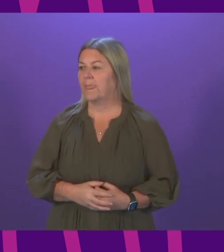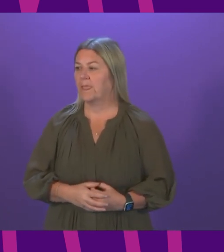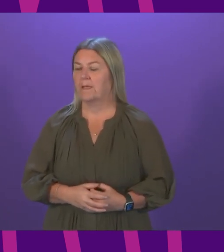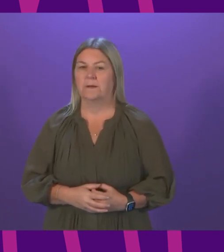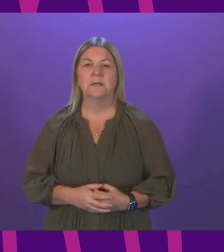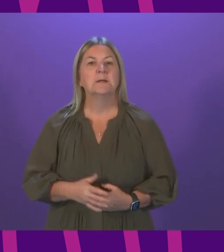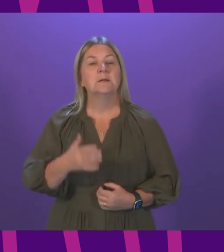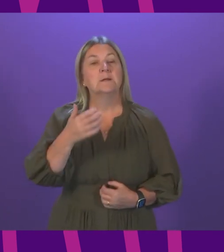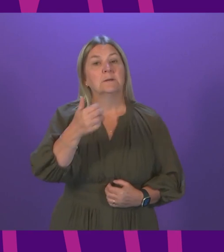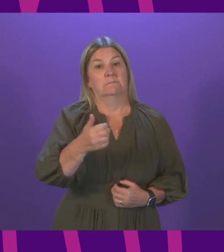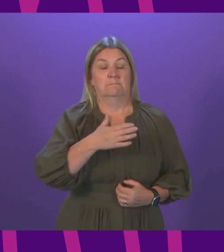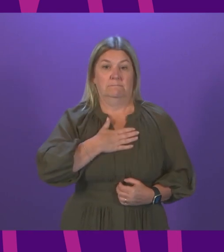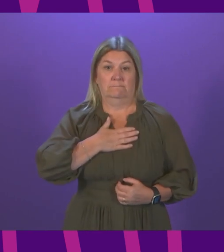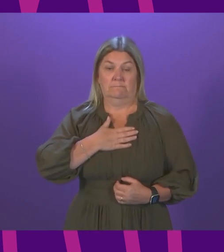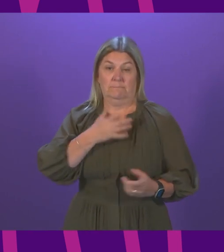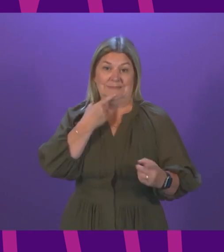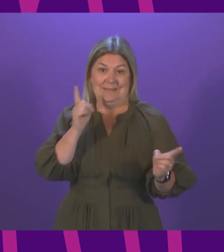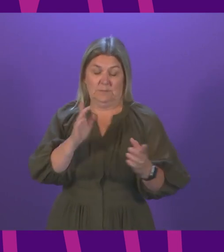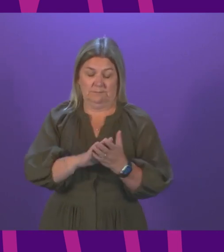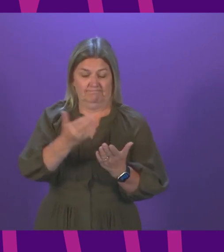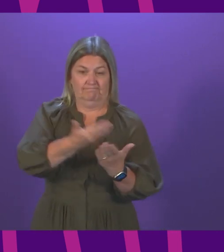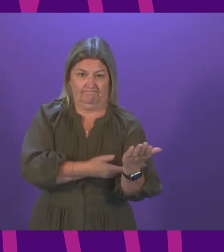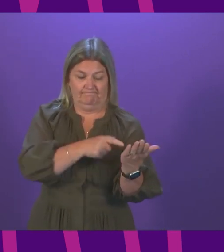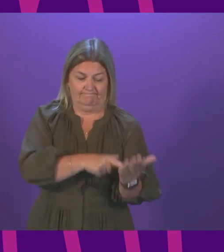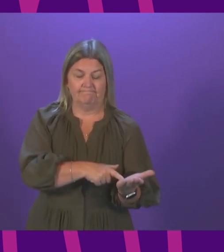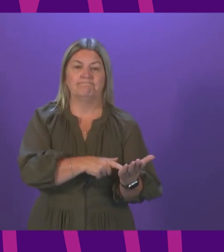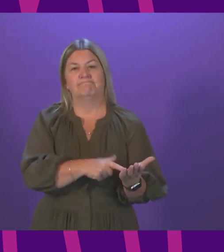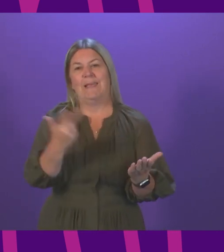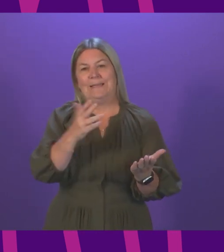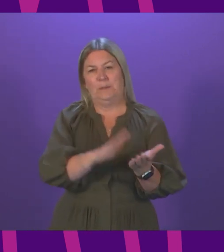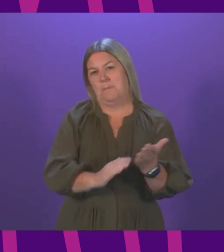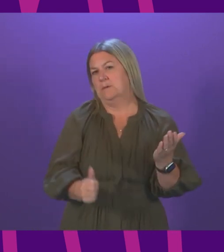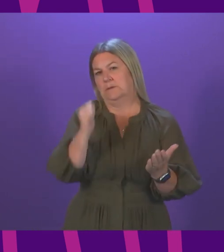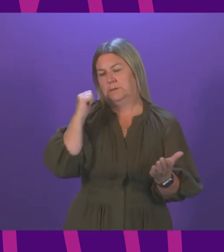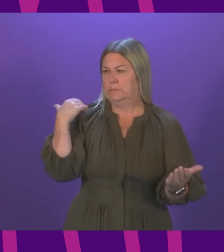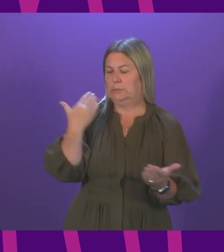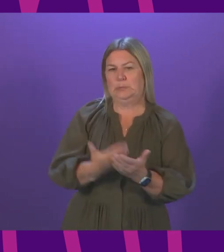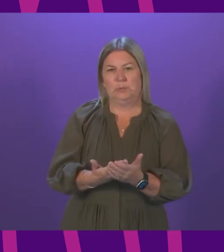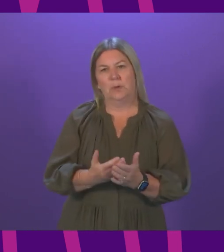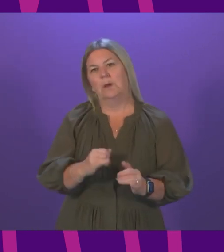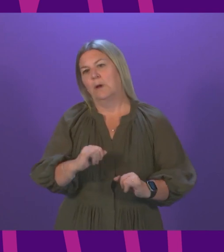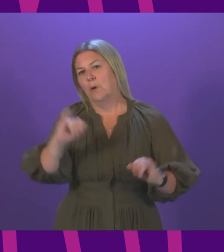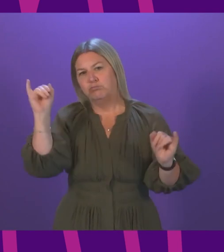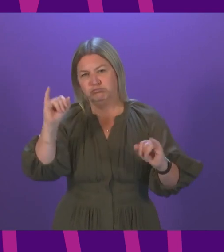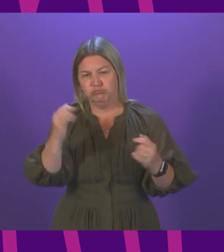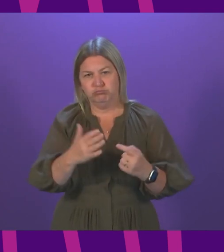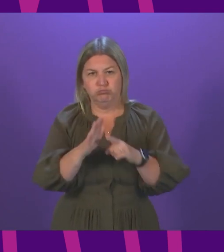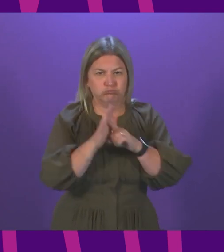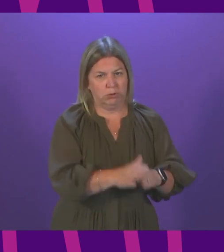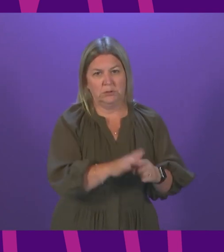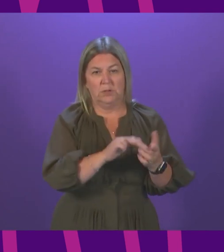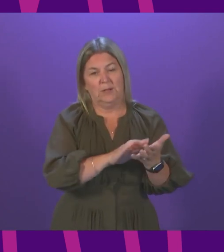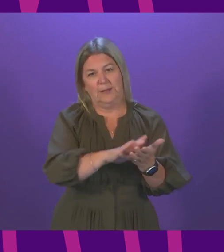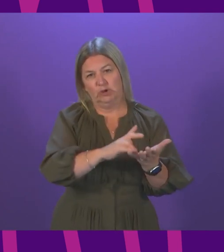In terms of my statement, the last 18 months have been a time of unprecedented pressure in the NHS.